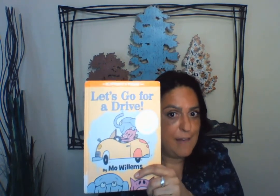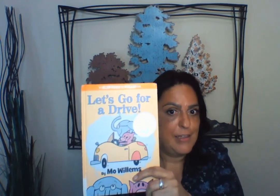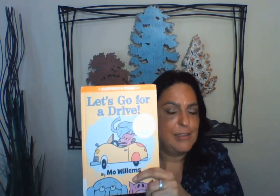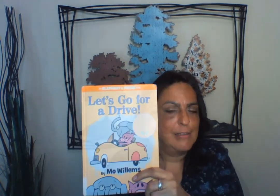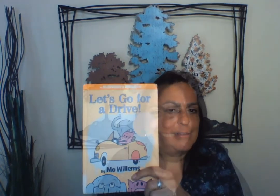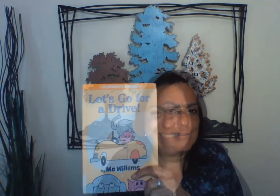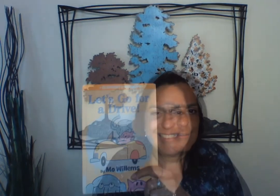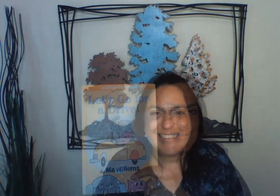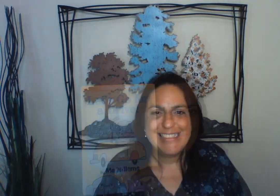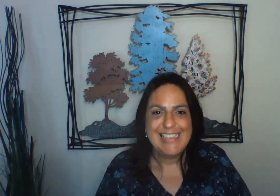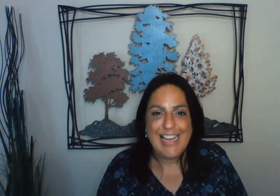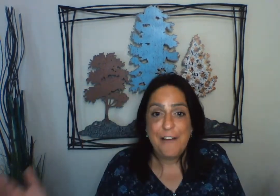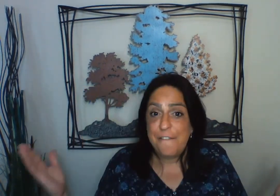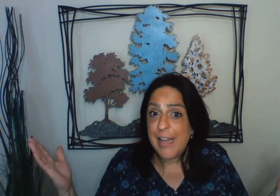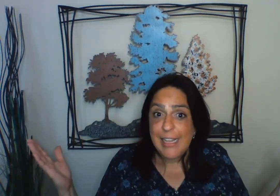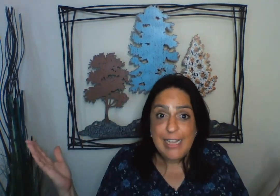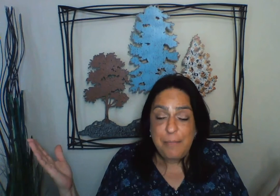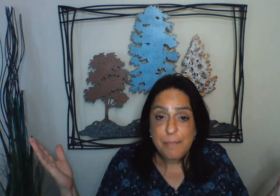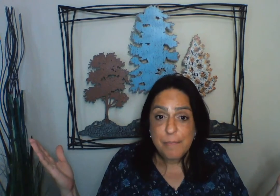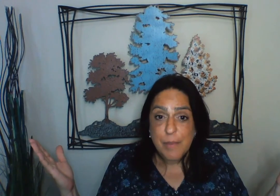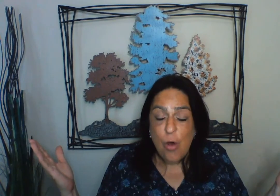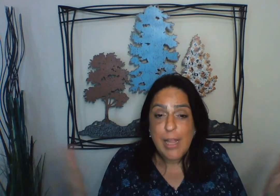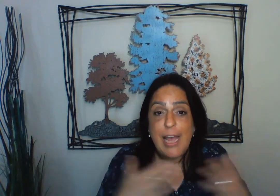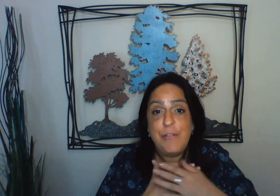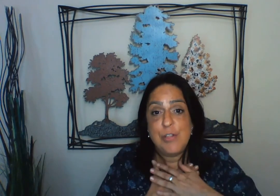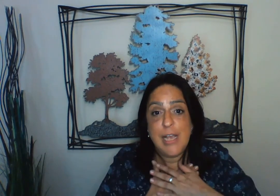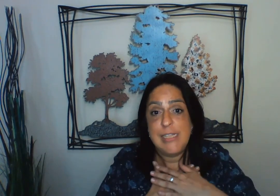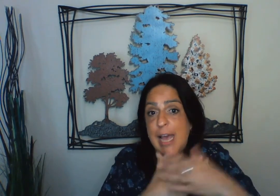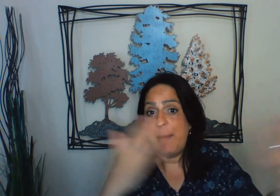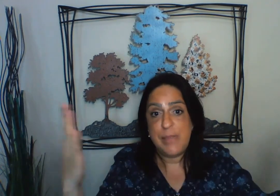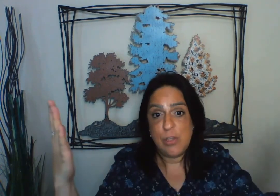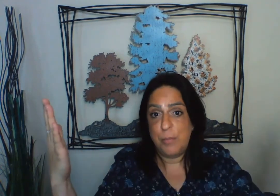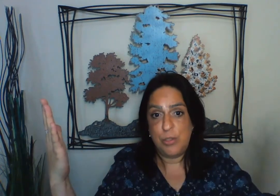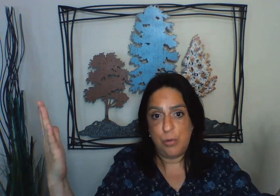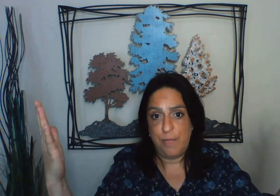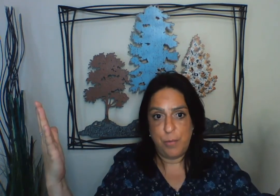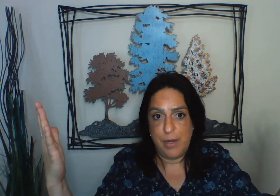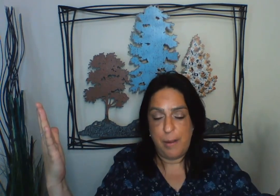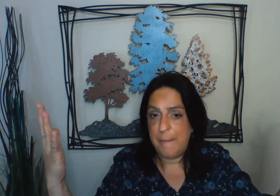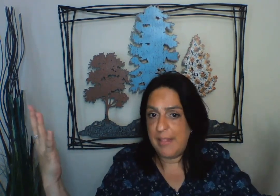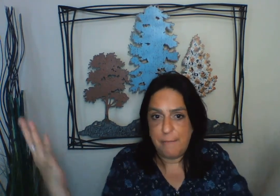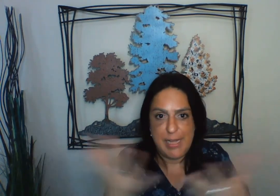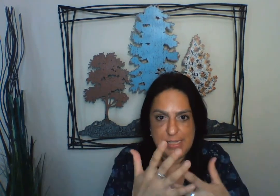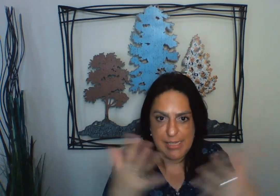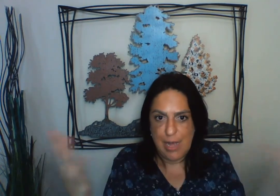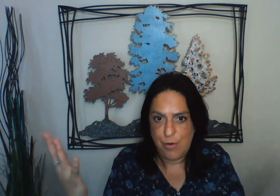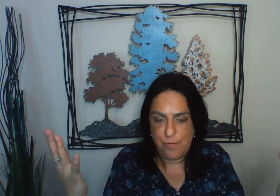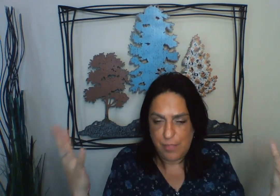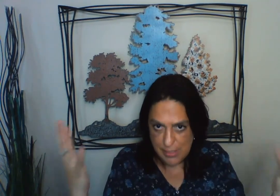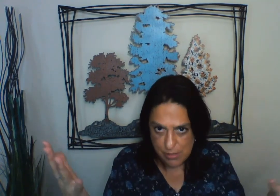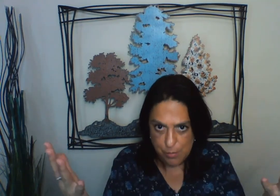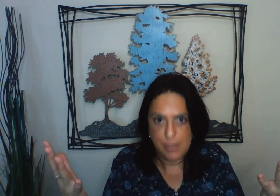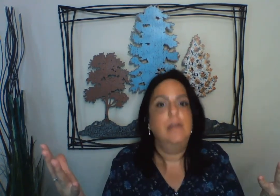haven't. Finally, all I have to say is happy summer to everyone. Make the best out of this summer.